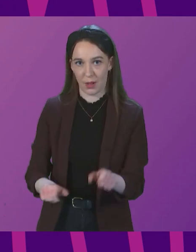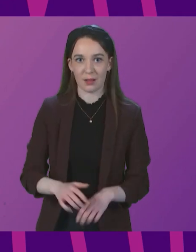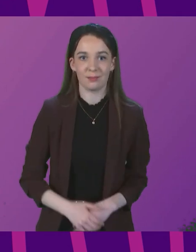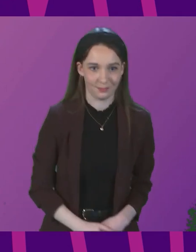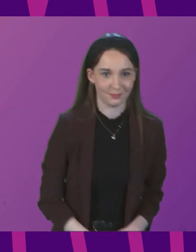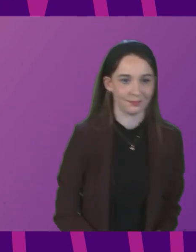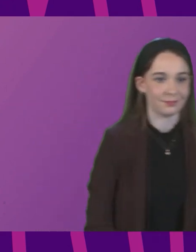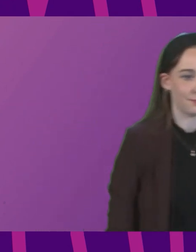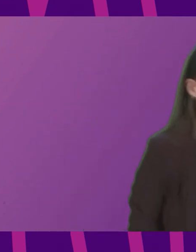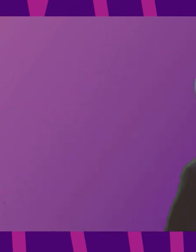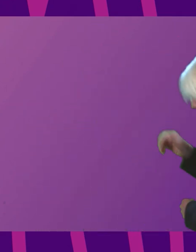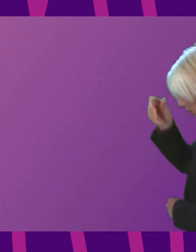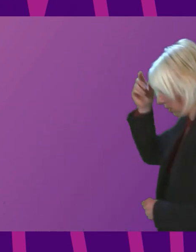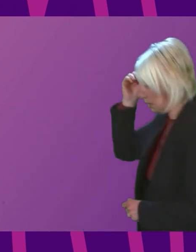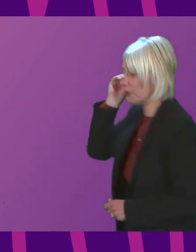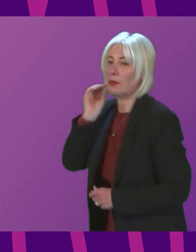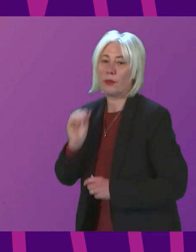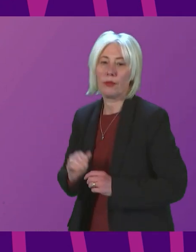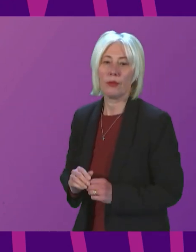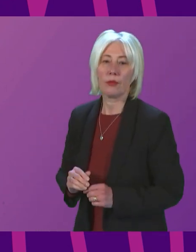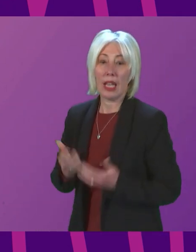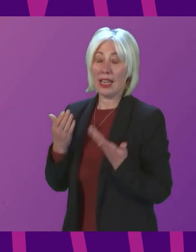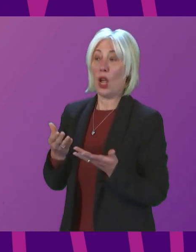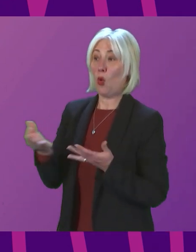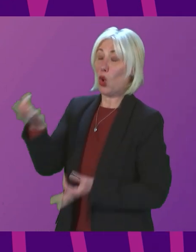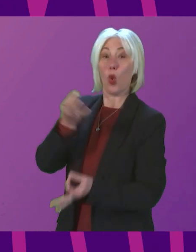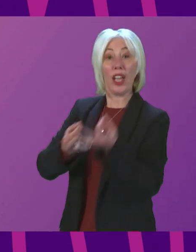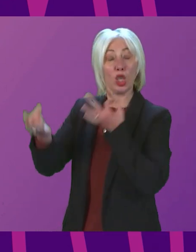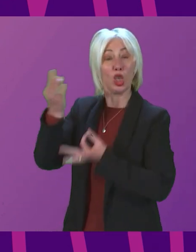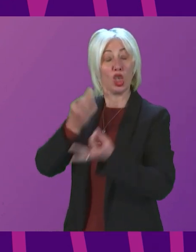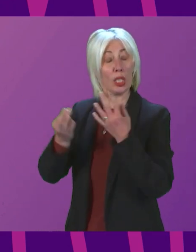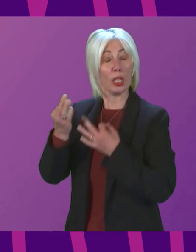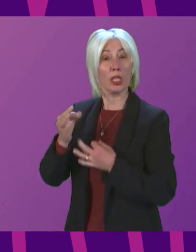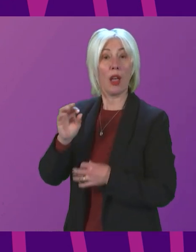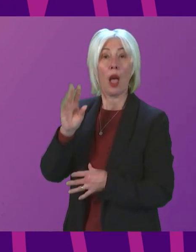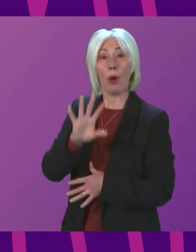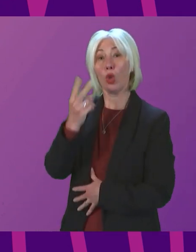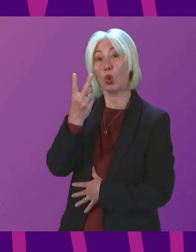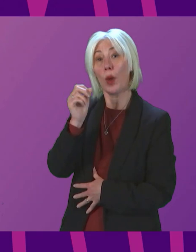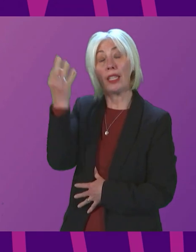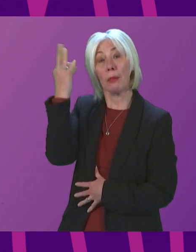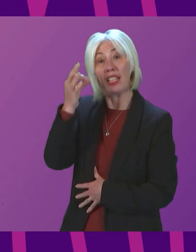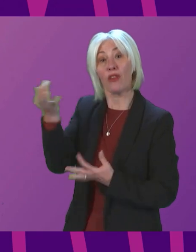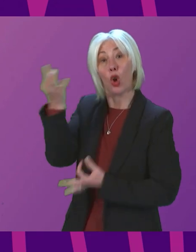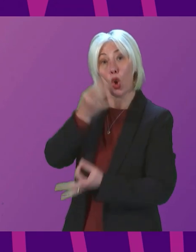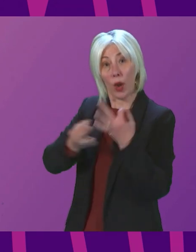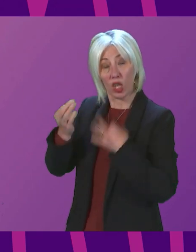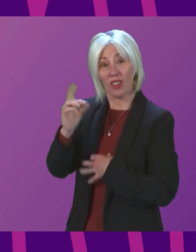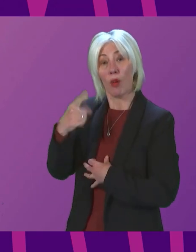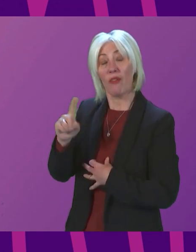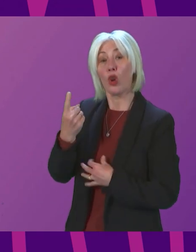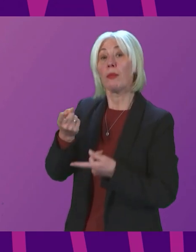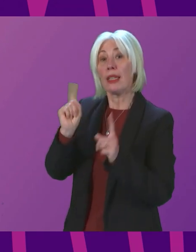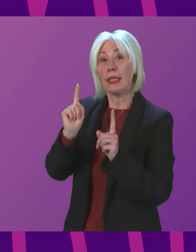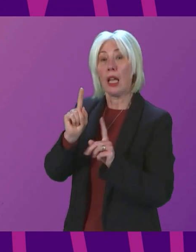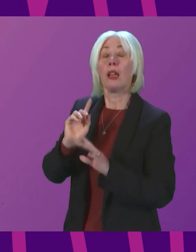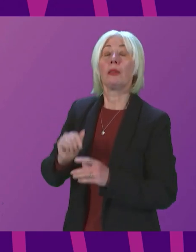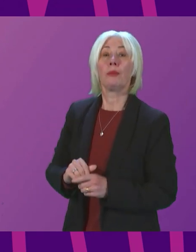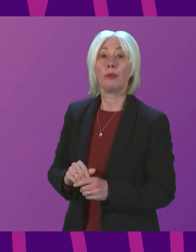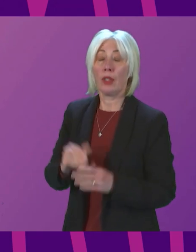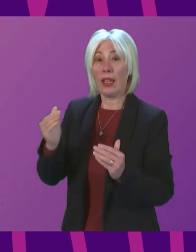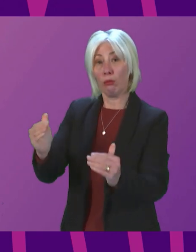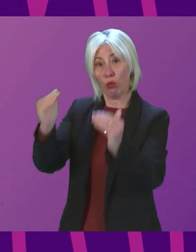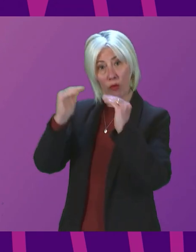Minister will now take questions on the issues raised in her statement. I intend to allow around 20 minutes for questions, after which we will move on to the next item of business.